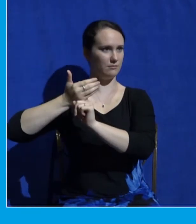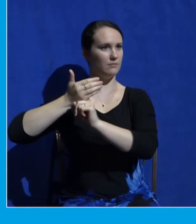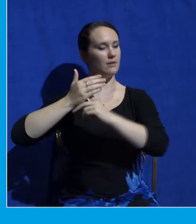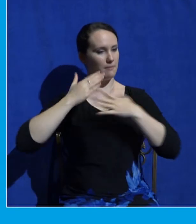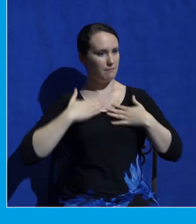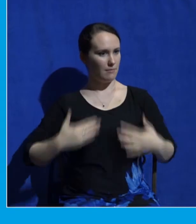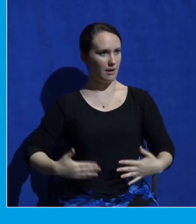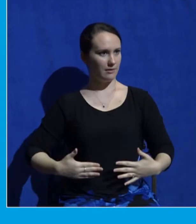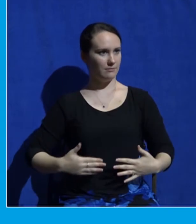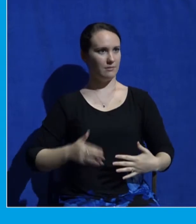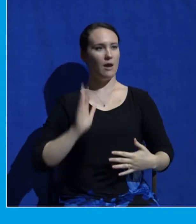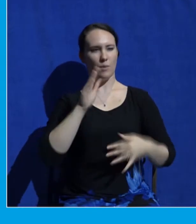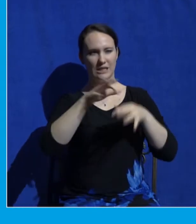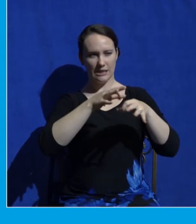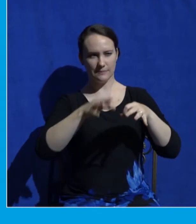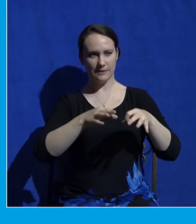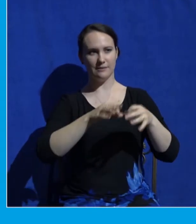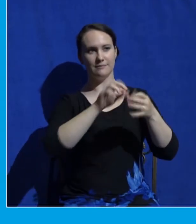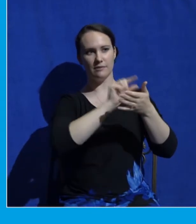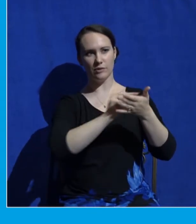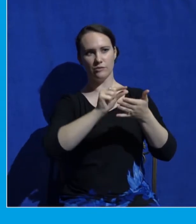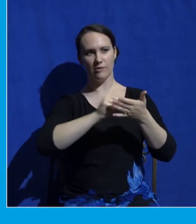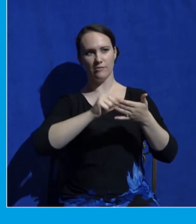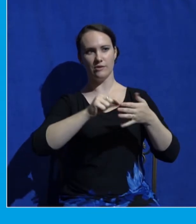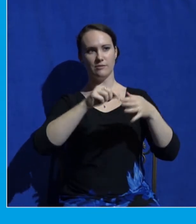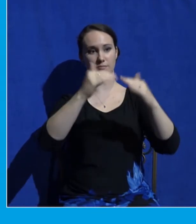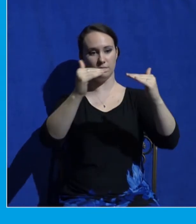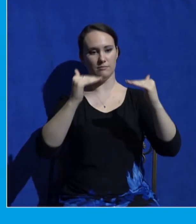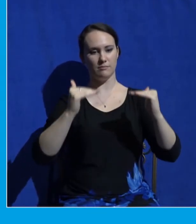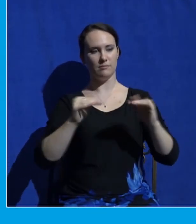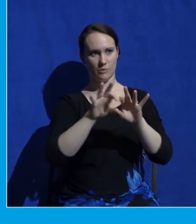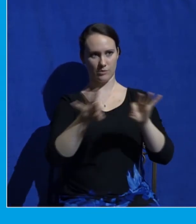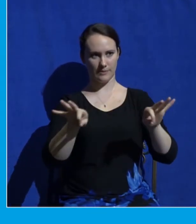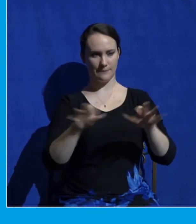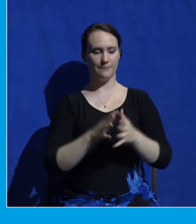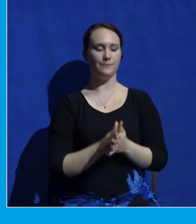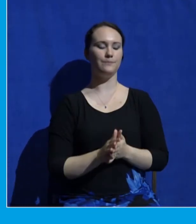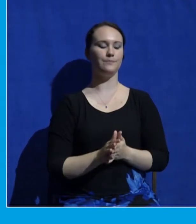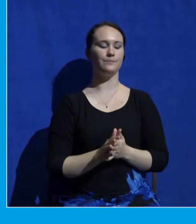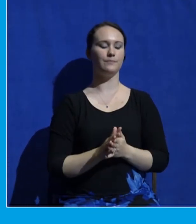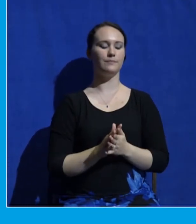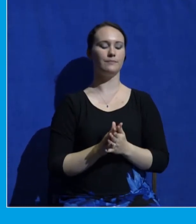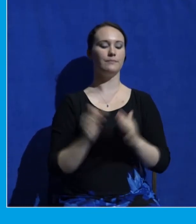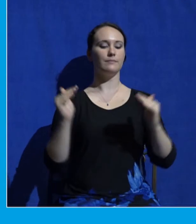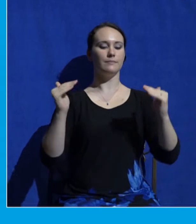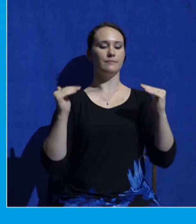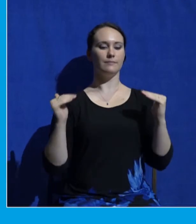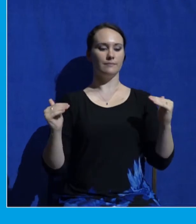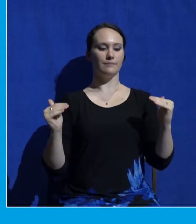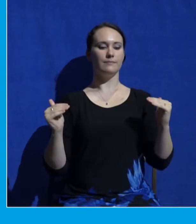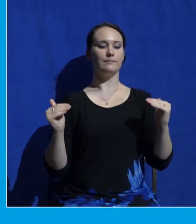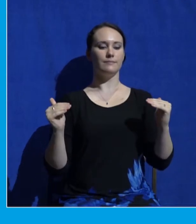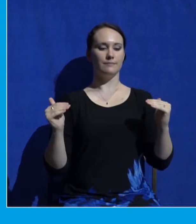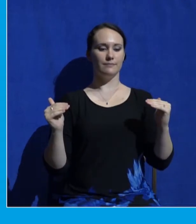verse by verse through this story. After, the Bible says, six days,